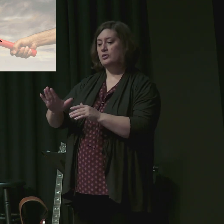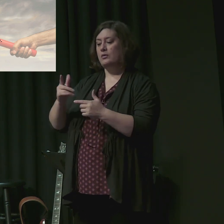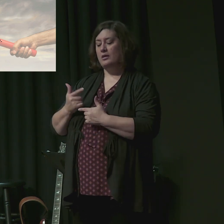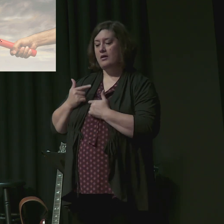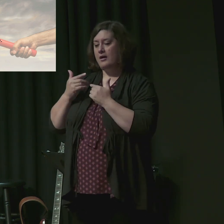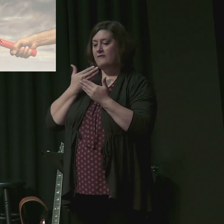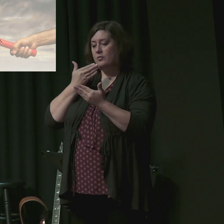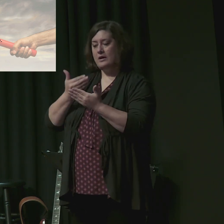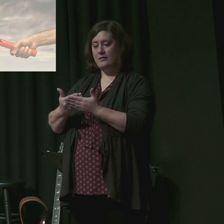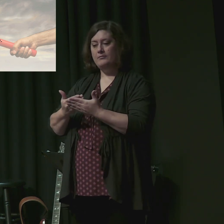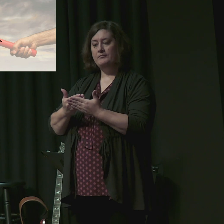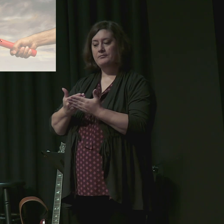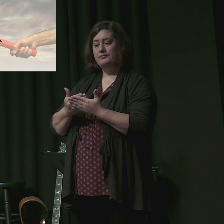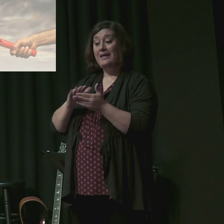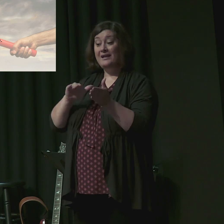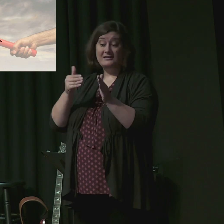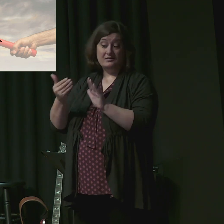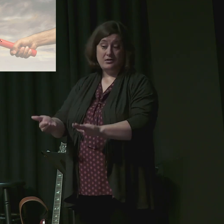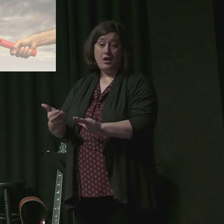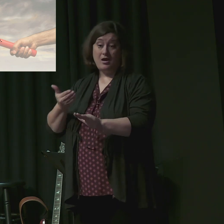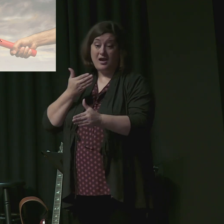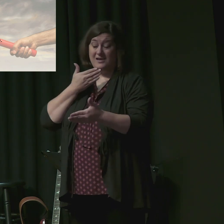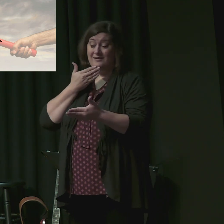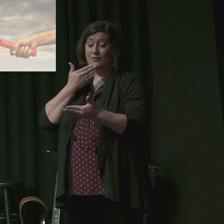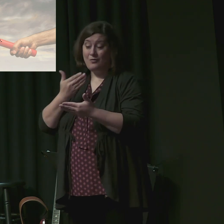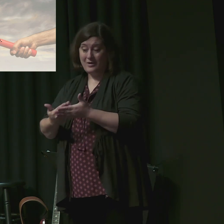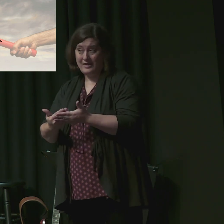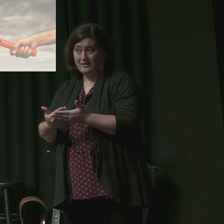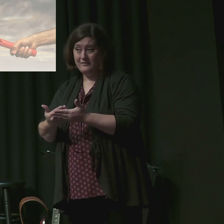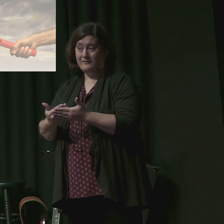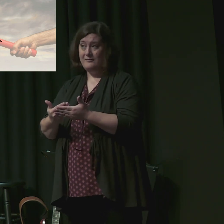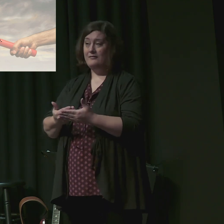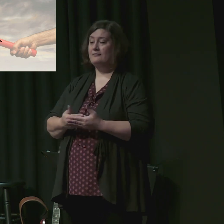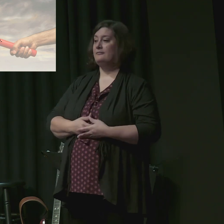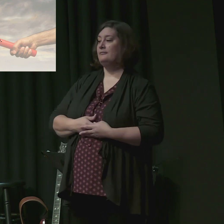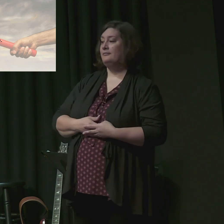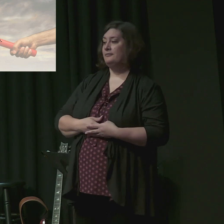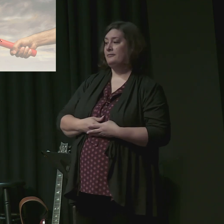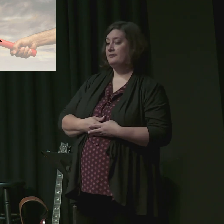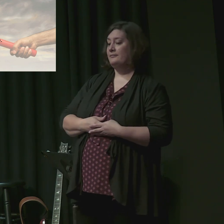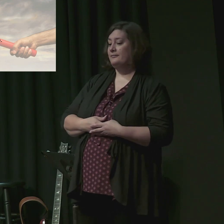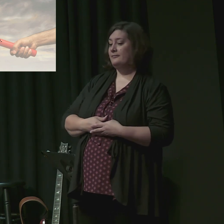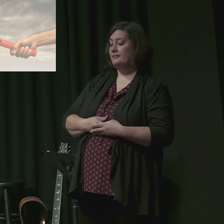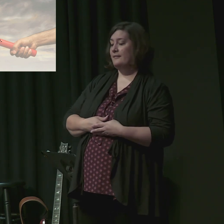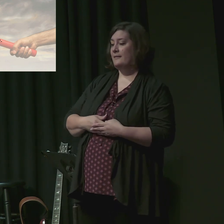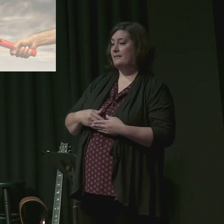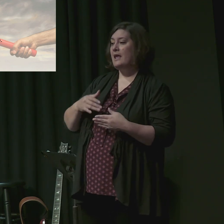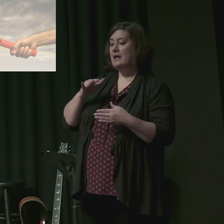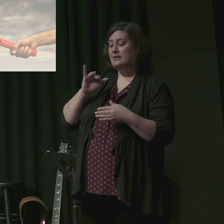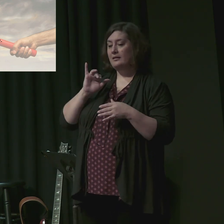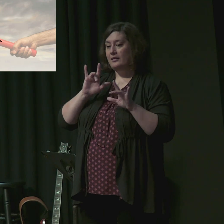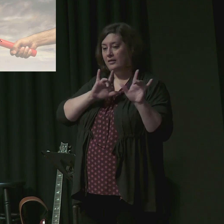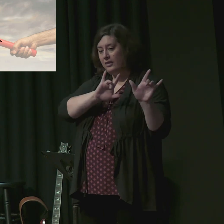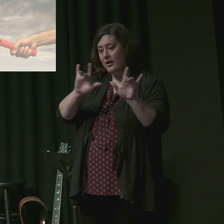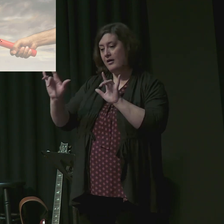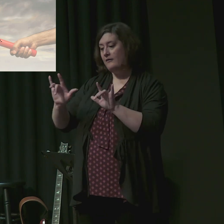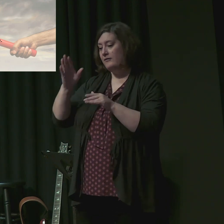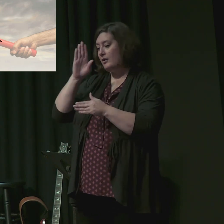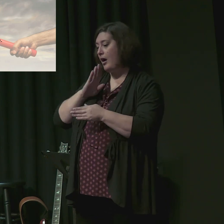well die well love God love his people for